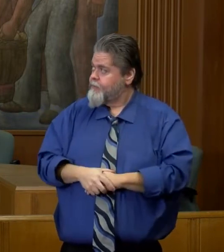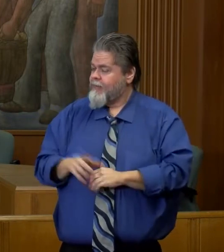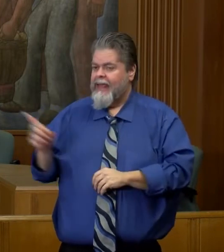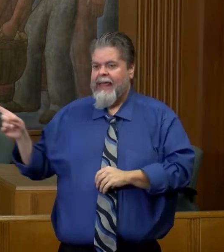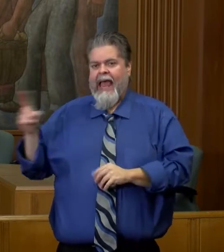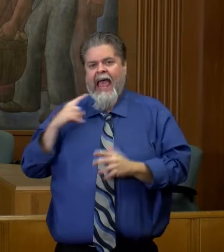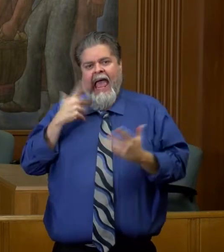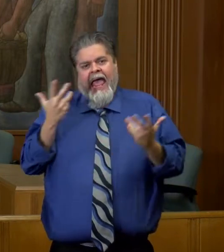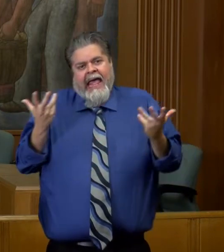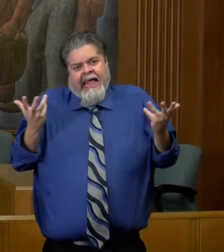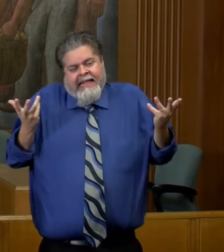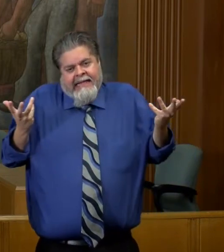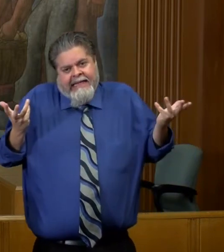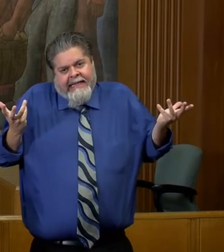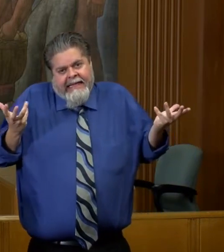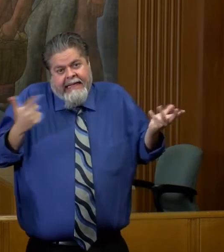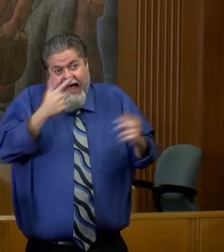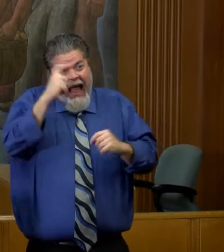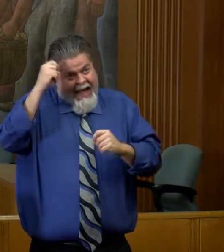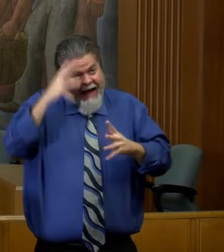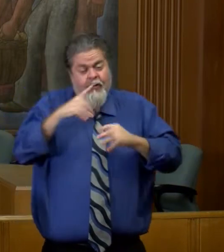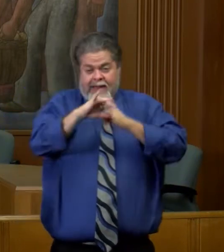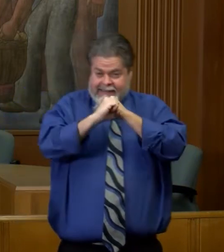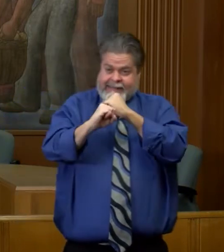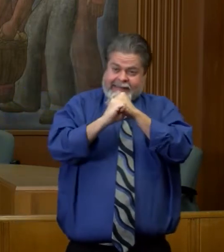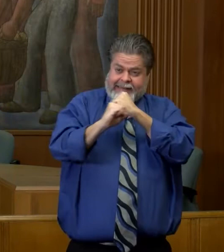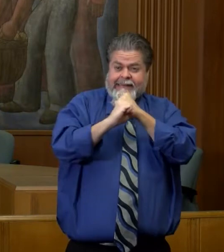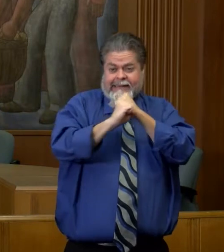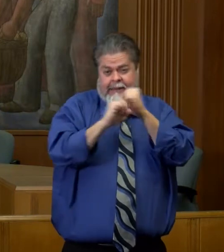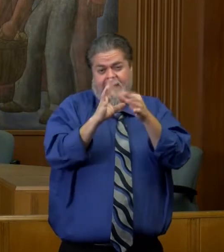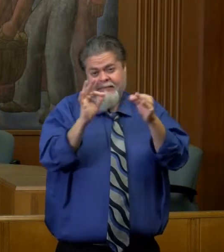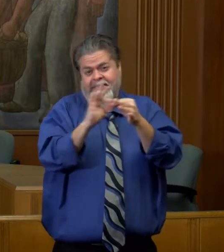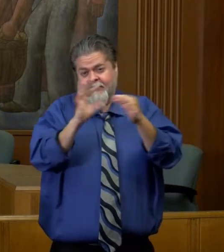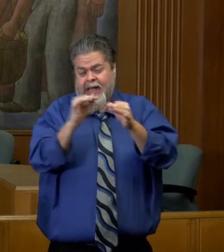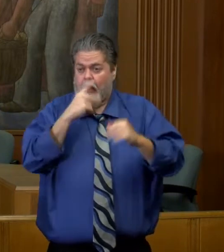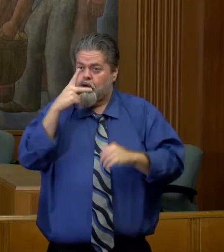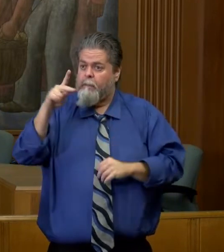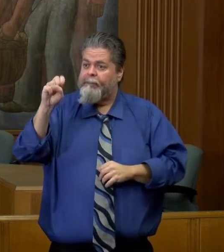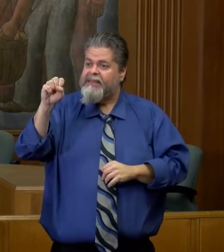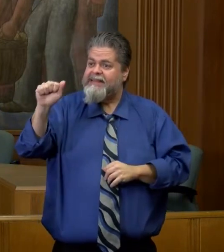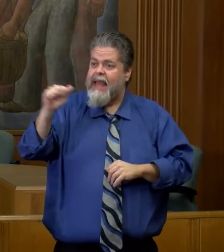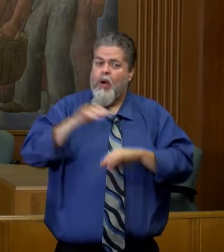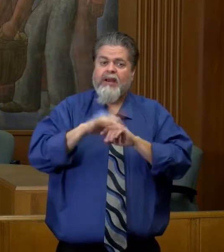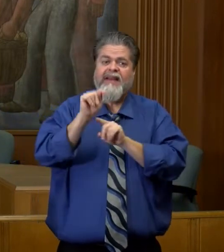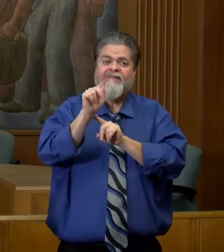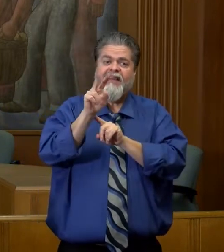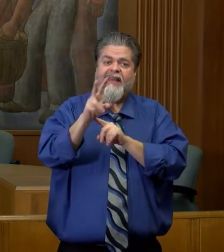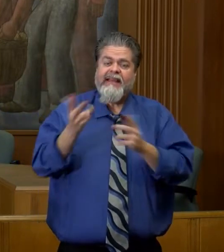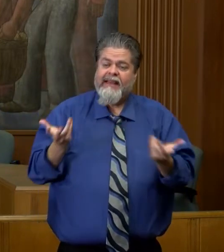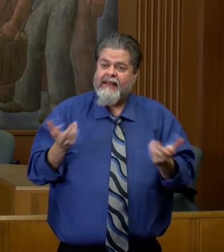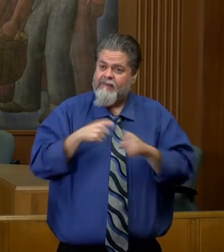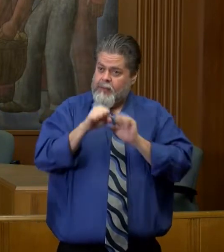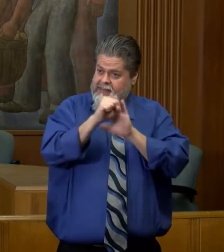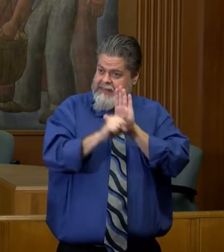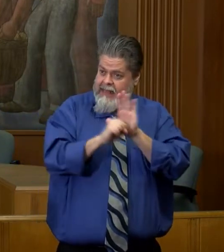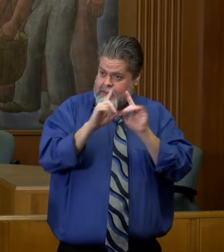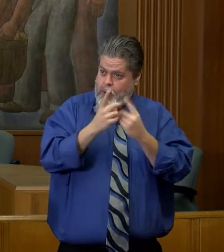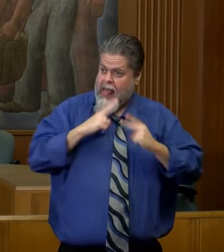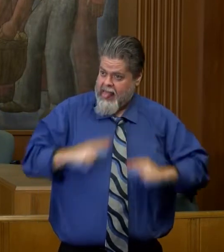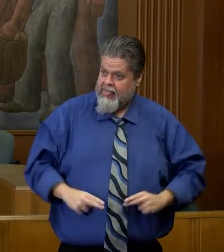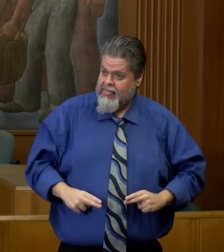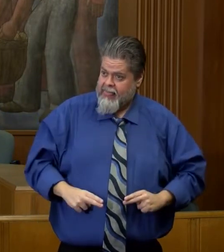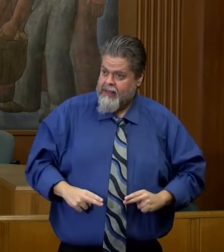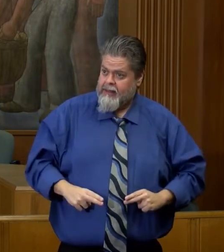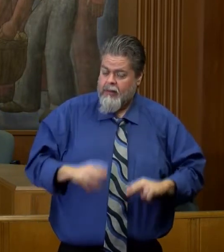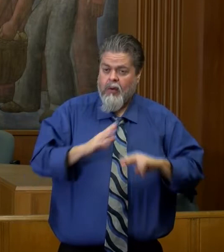Well, I know the governor is putting out a lot of messaging on, you know, I see PSAs on TV and other things coming out from the State Department of Health on